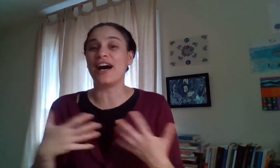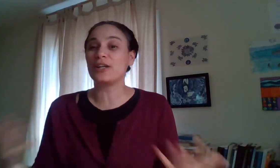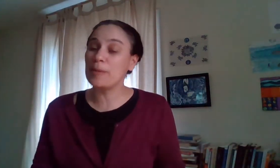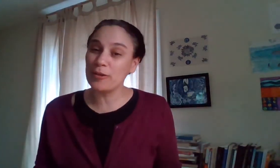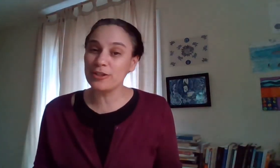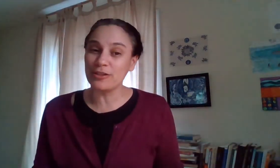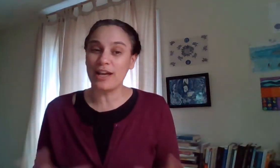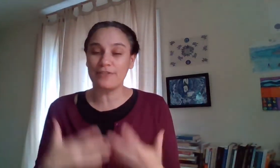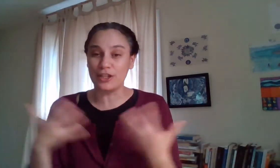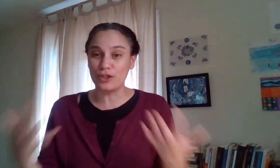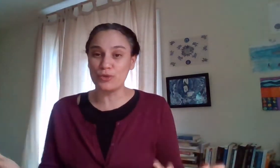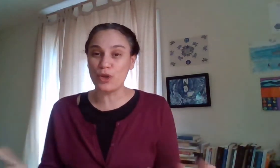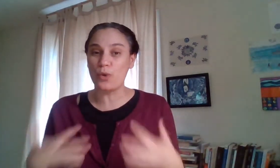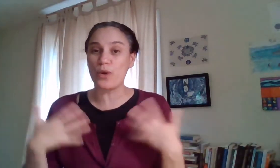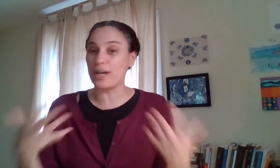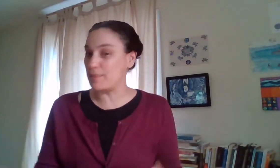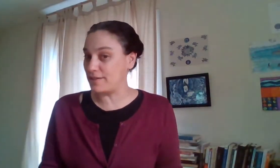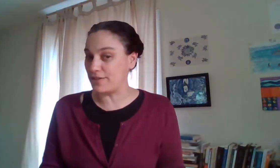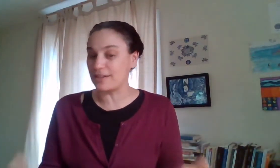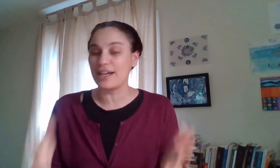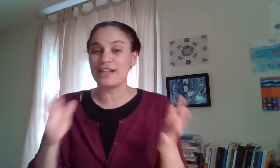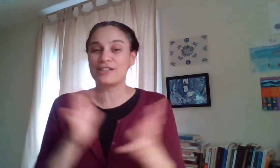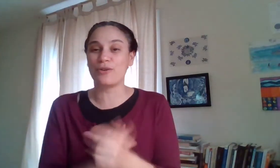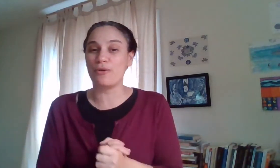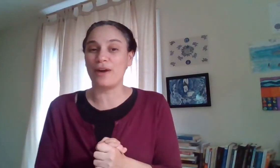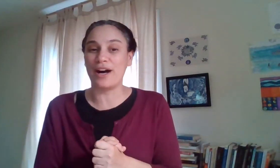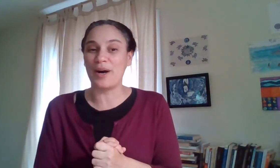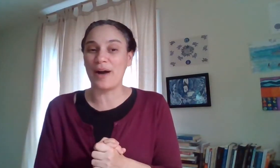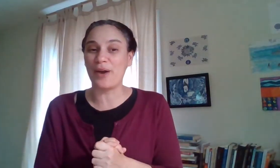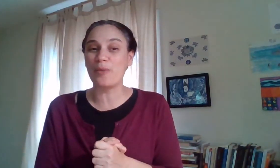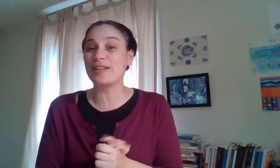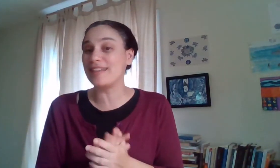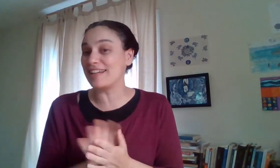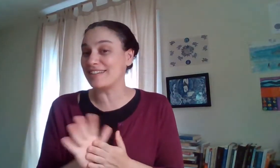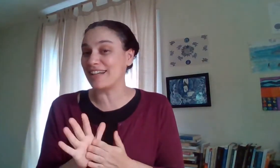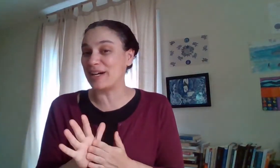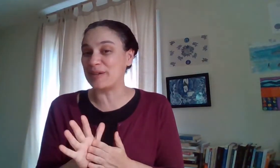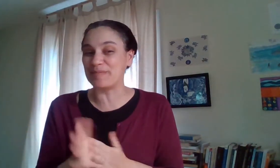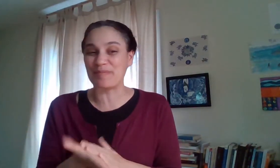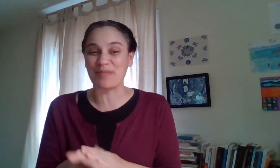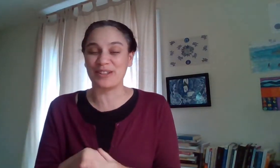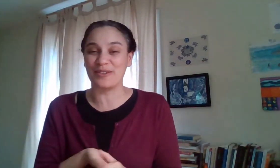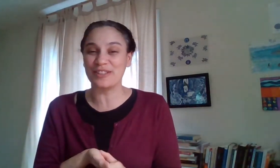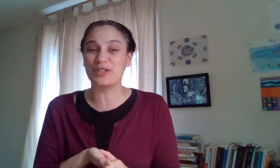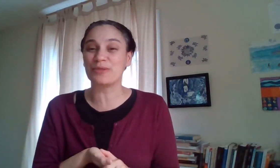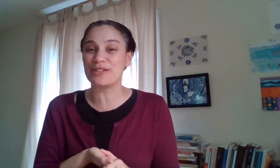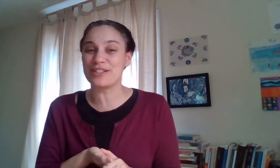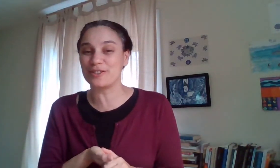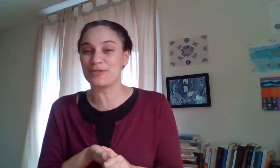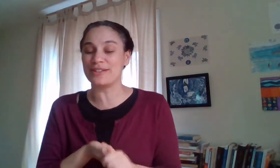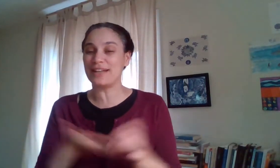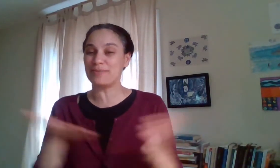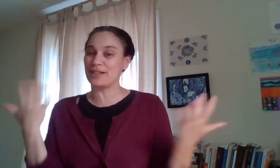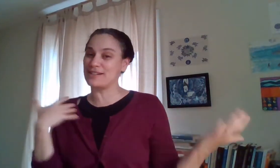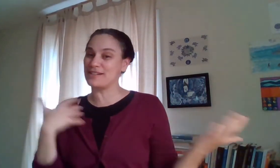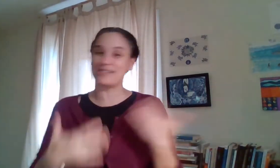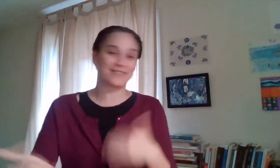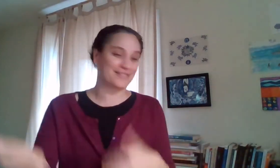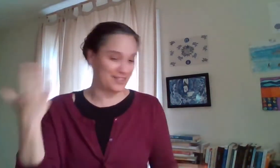other people in your life that you know can benefit so uh i hope that that um you know that you would consider doing that because you